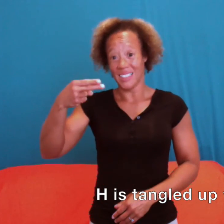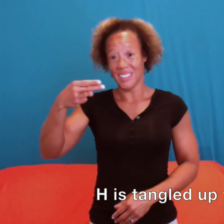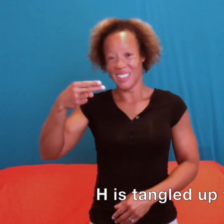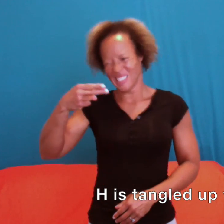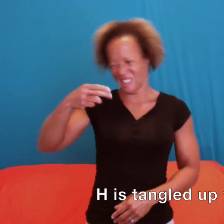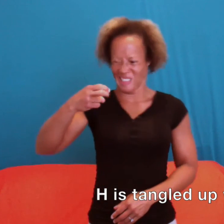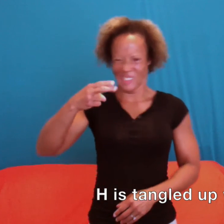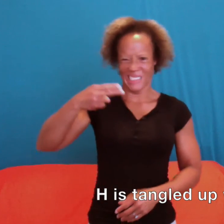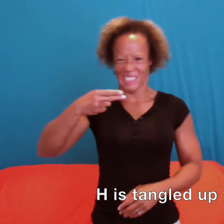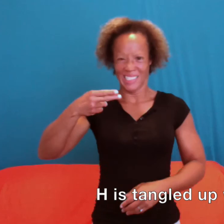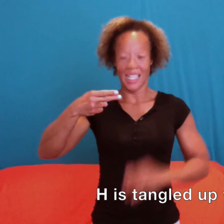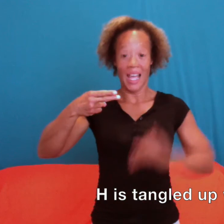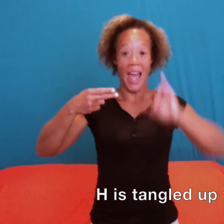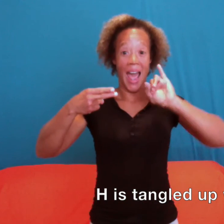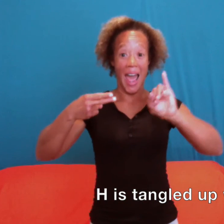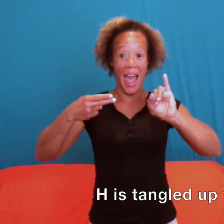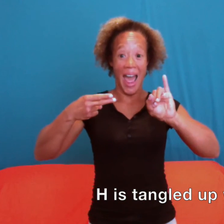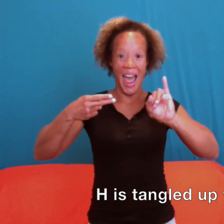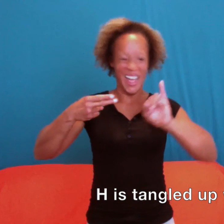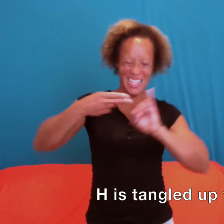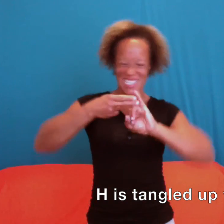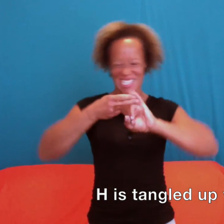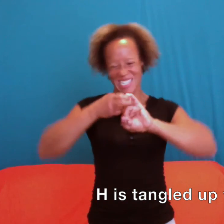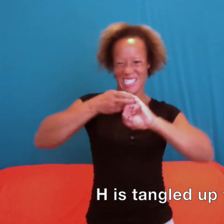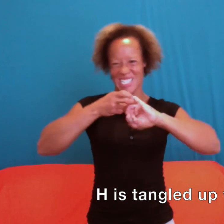H is tangled up with I